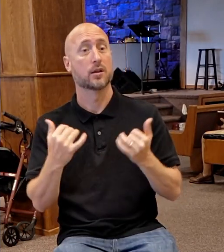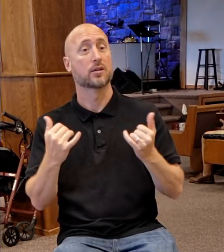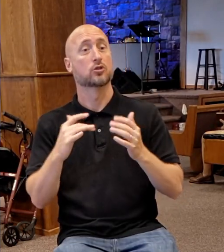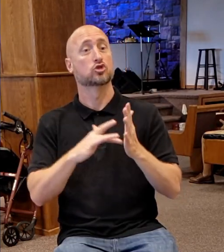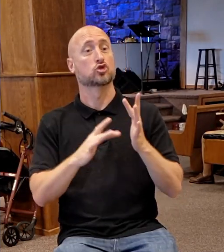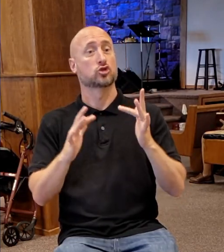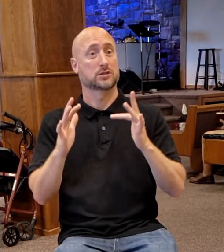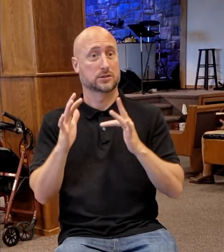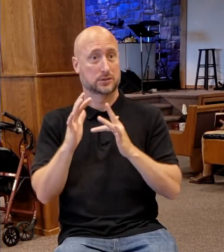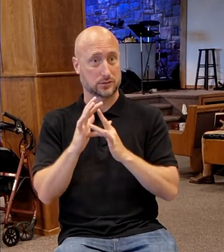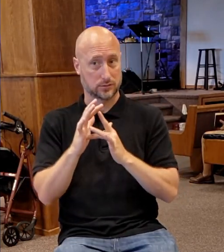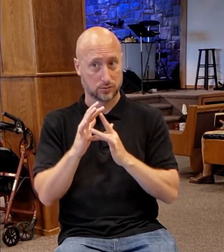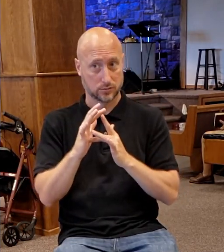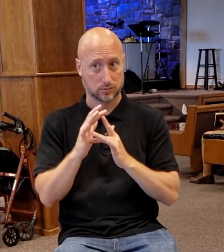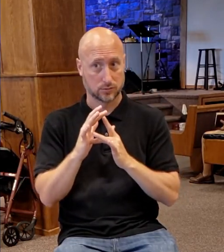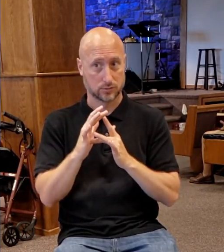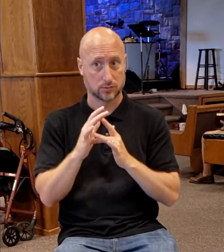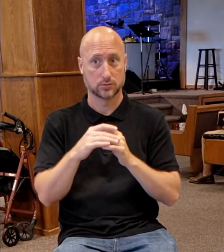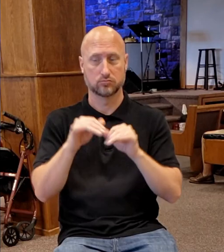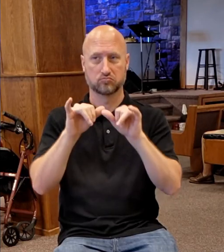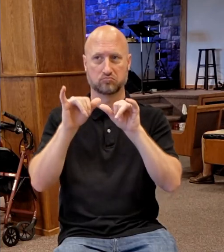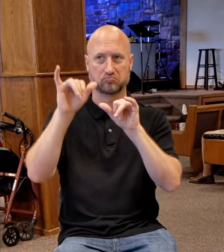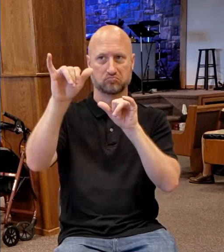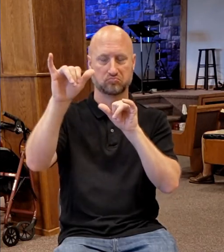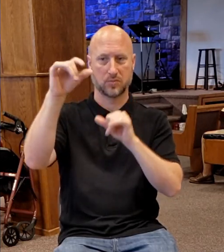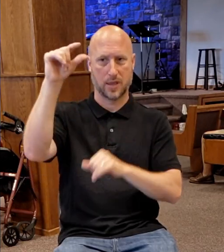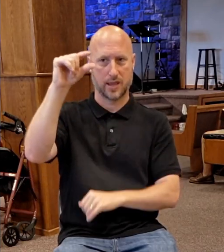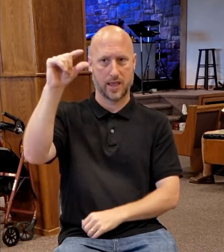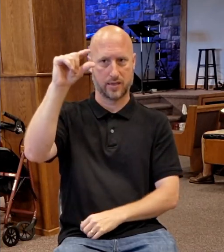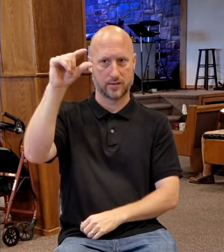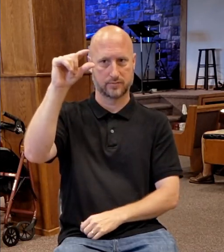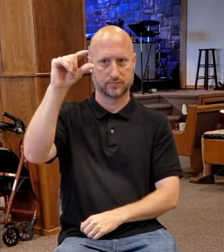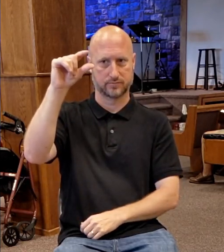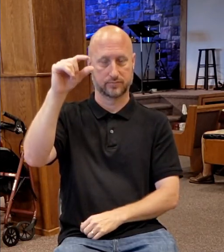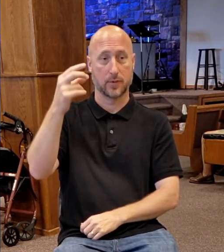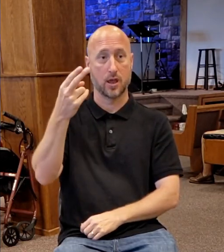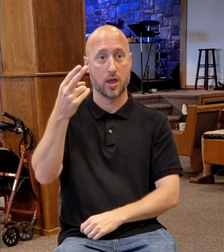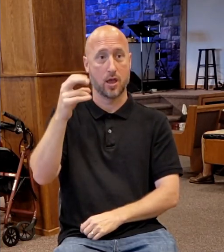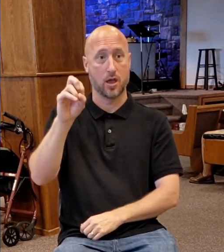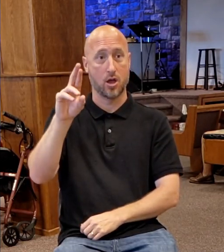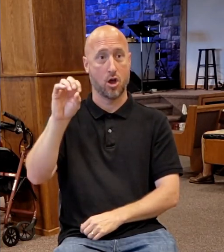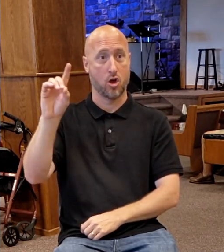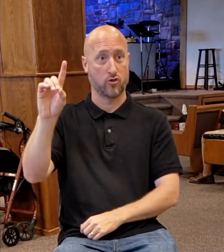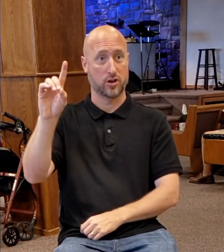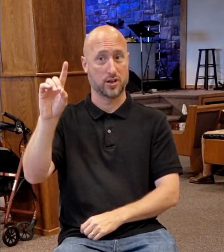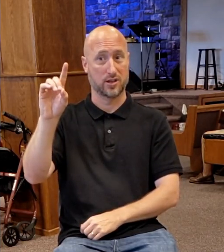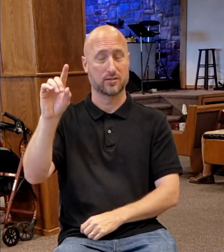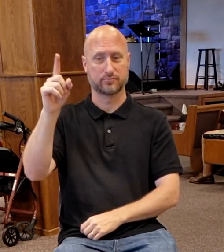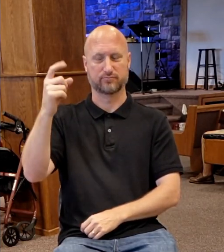it says, has been staying in Galilee. Herod Antipas has jurisdiction there.